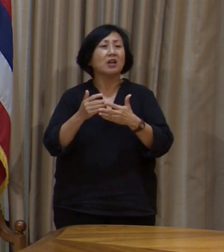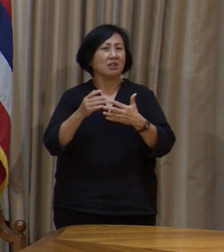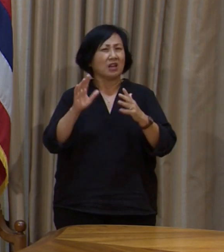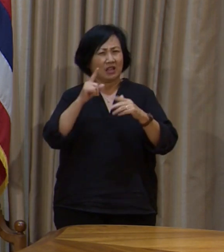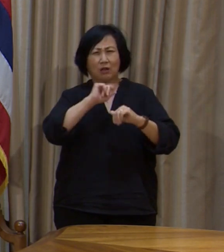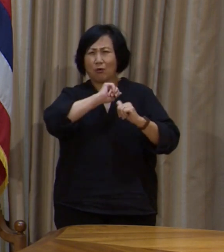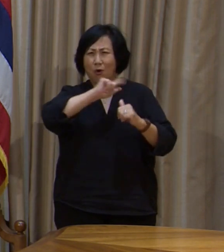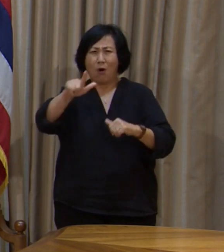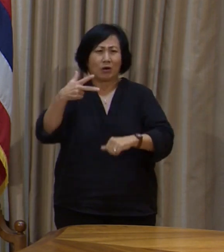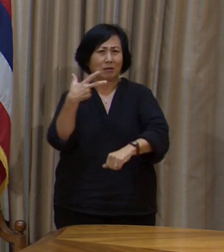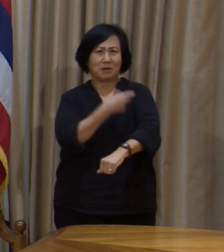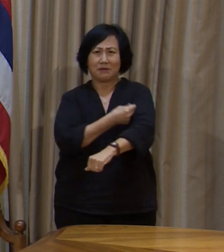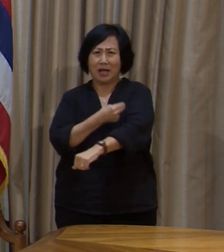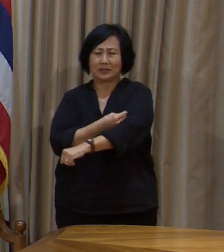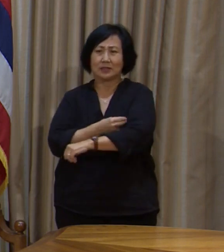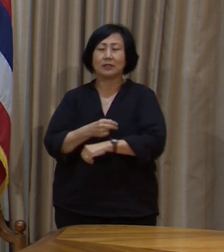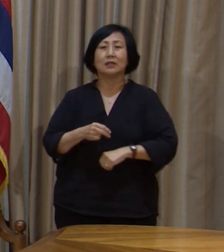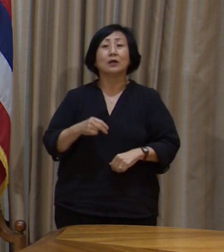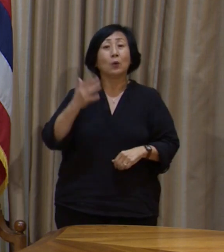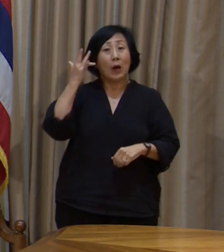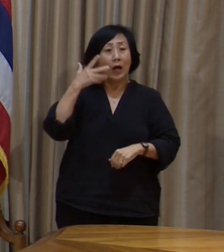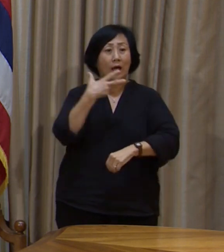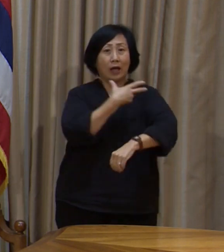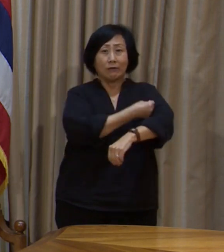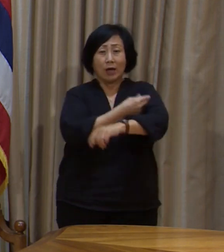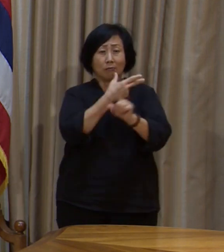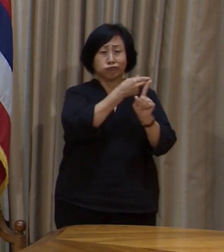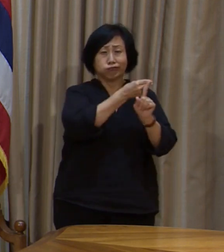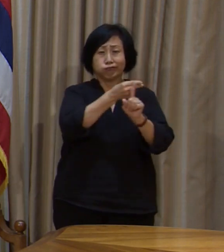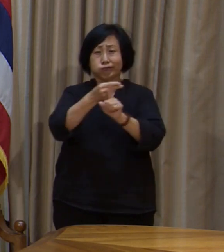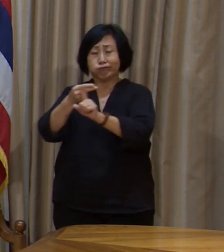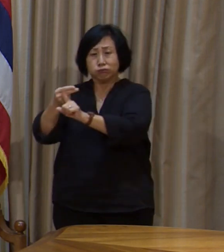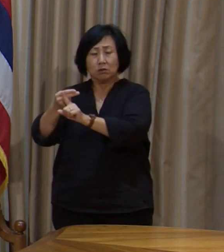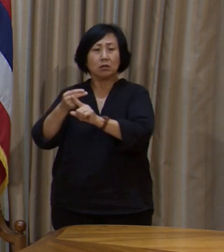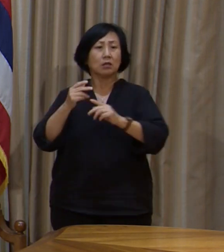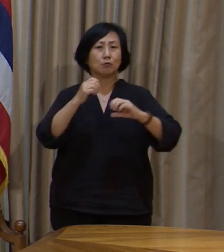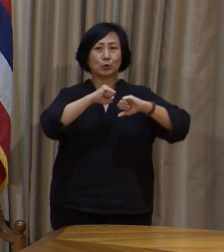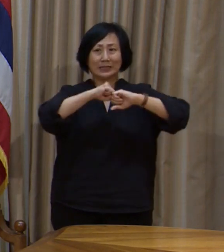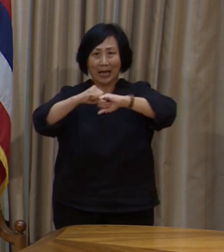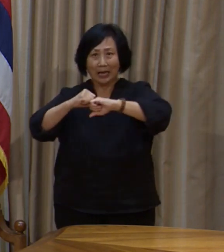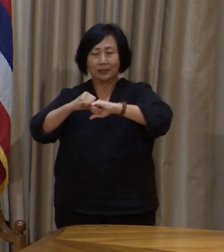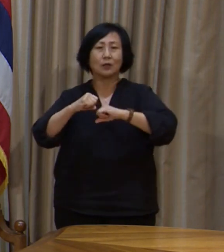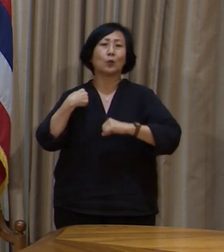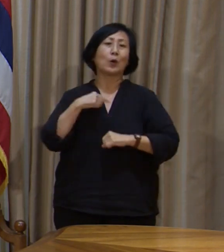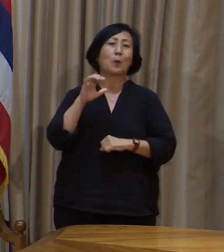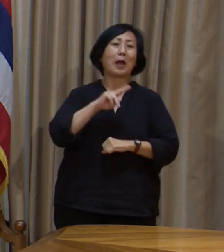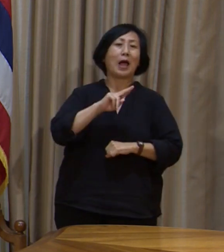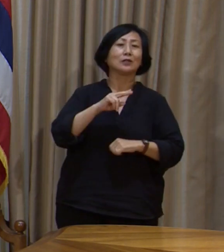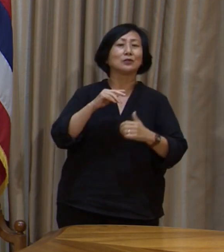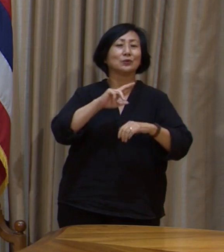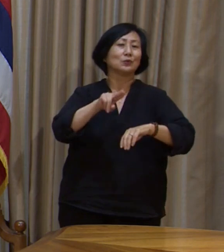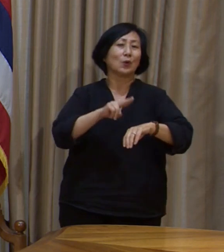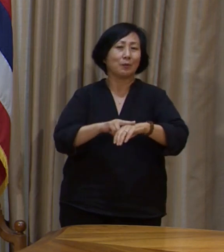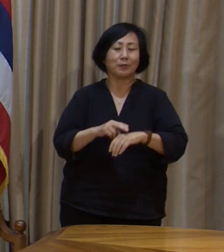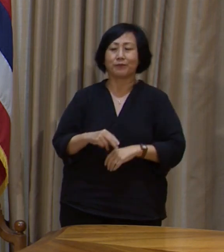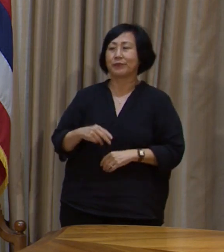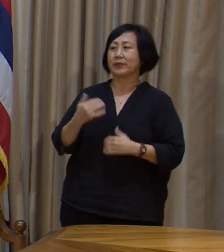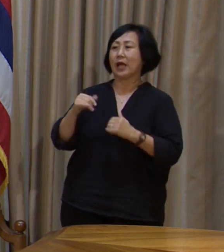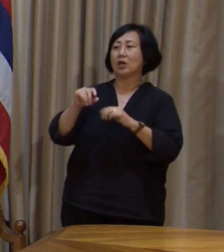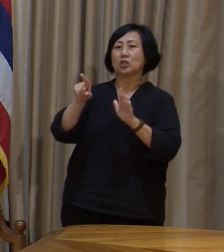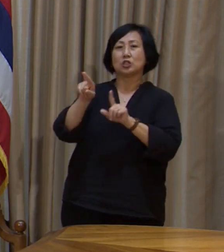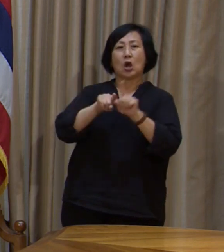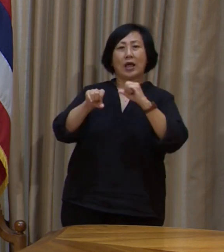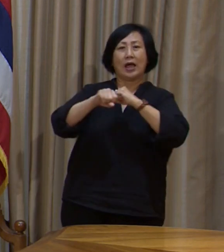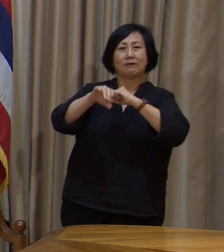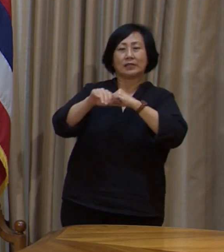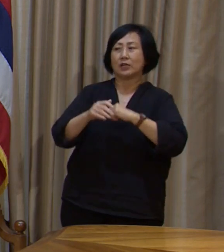because I think that it would help our community get back to the new normal. Thank you, Governor. Thank Dan McCasso, Star Advertiser. Go